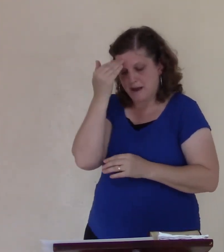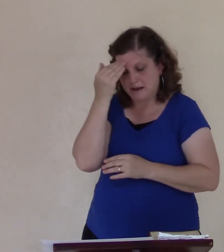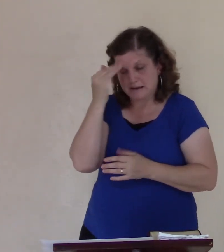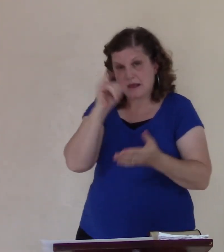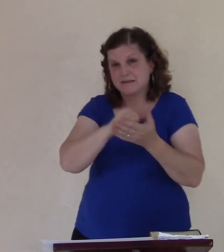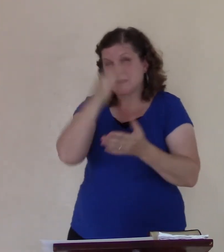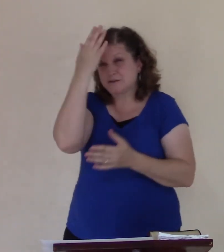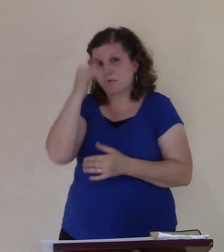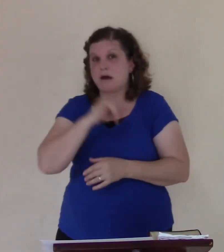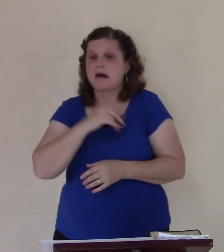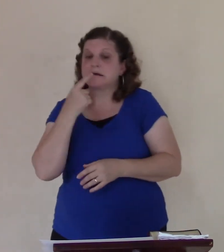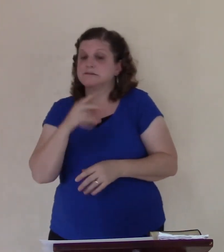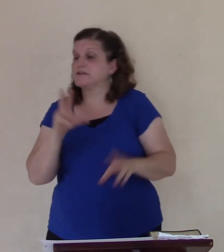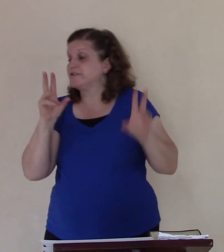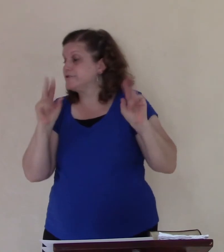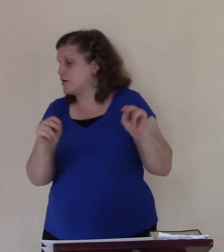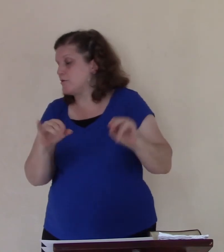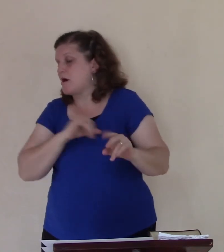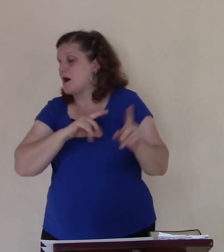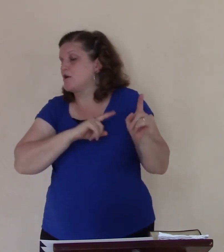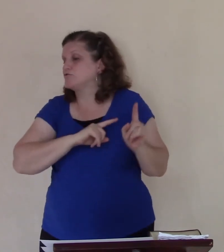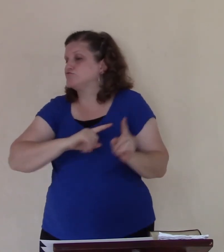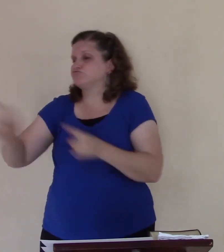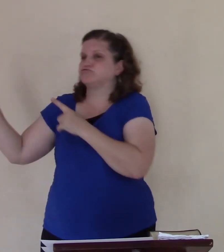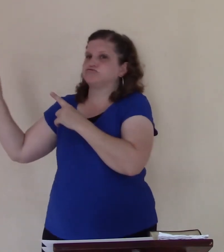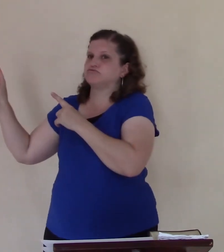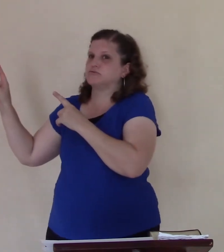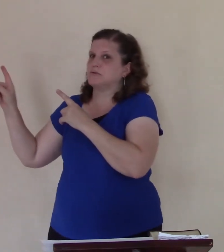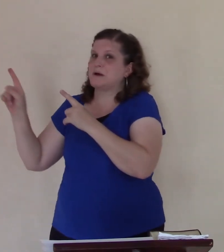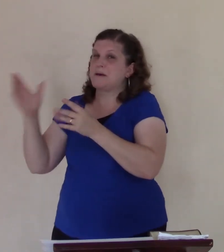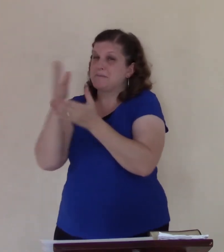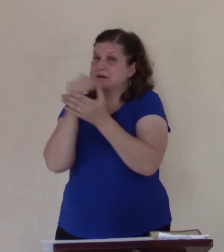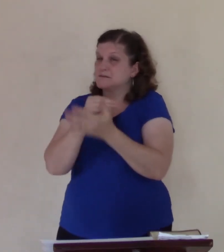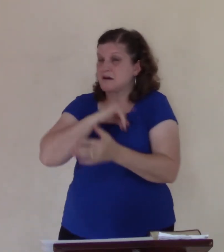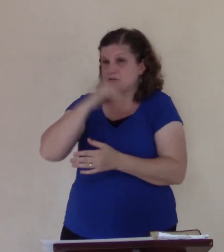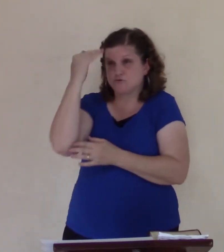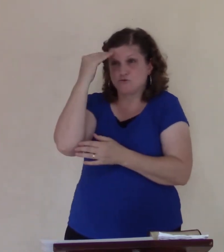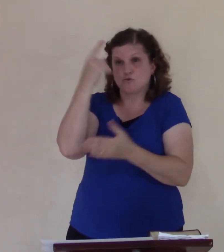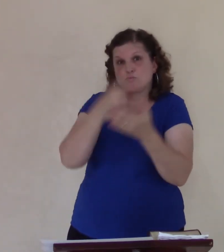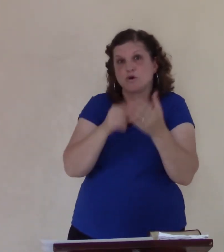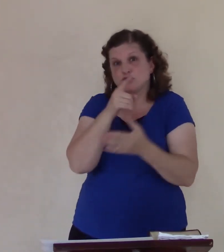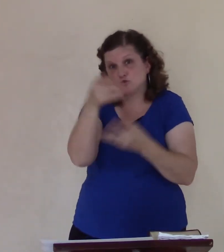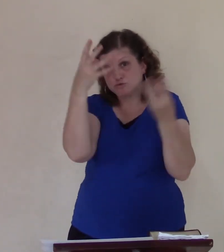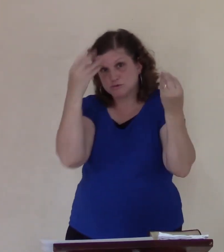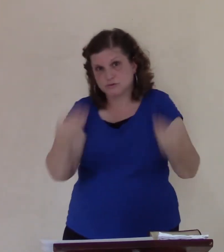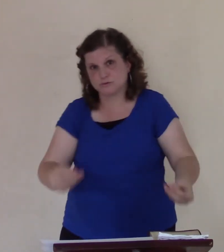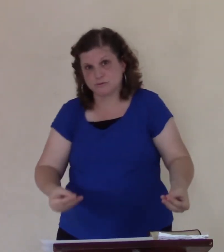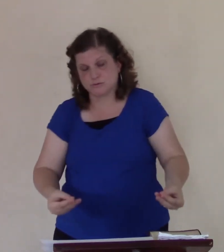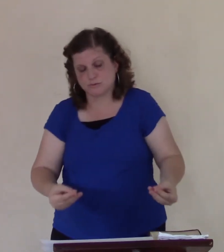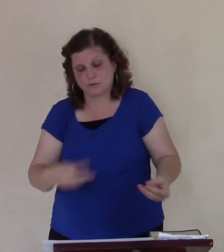That's why I worked the other way, because I knew what you were going to do. Is that how it was supposed to be about it?